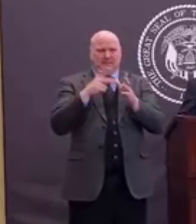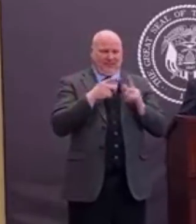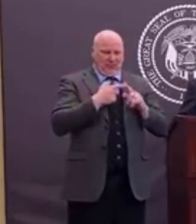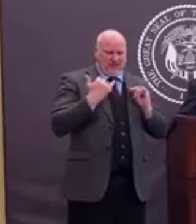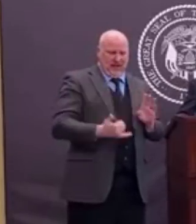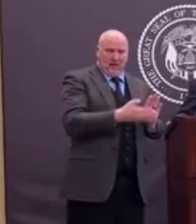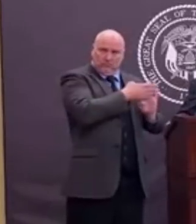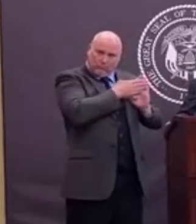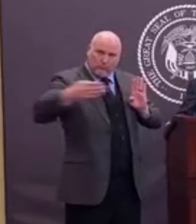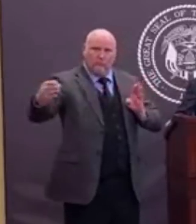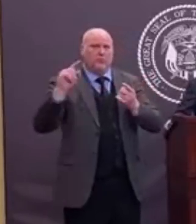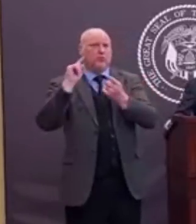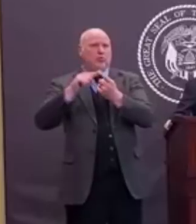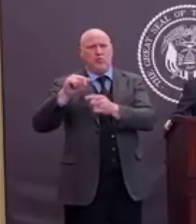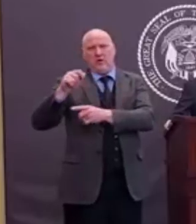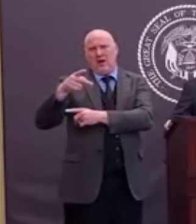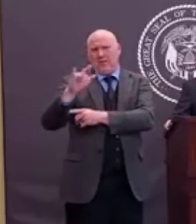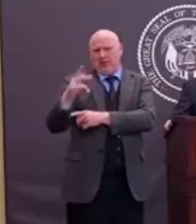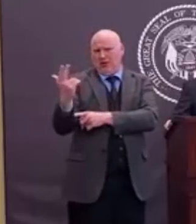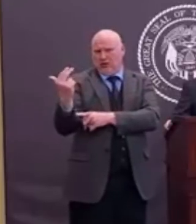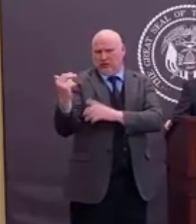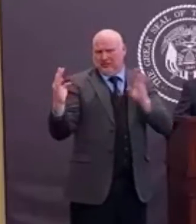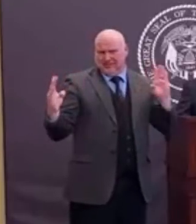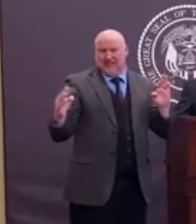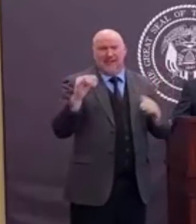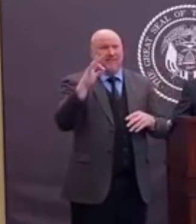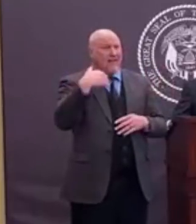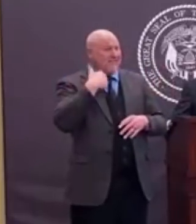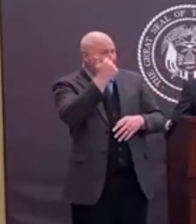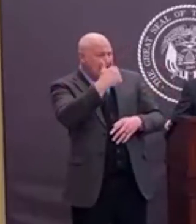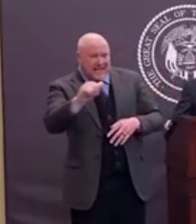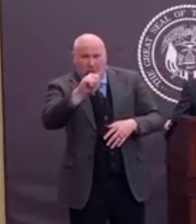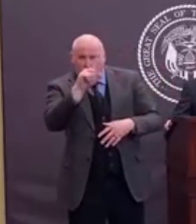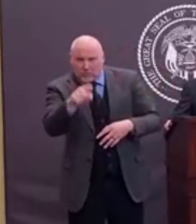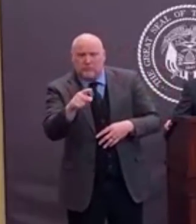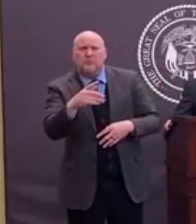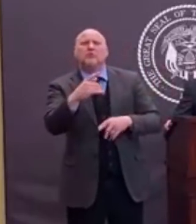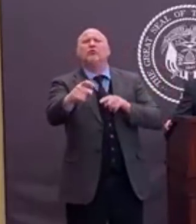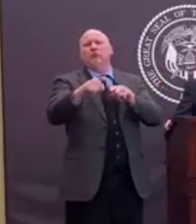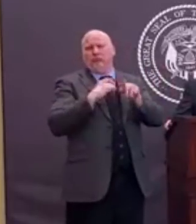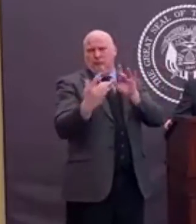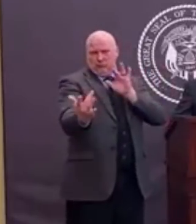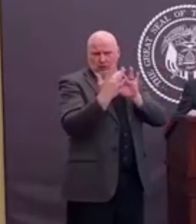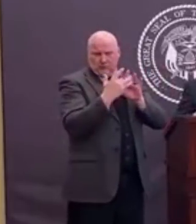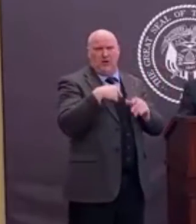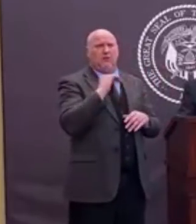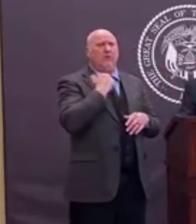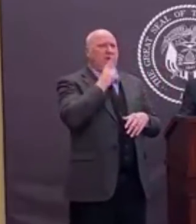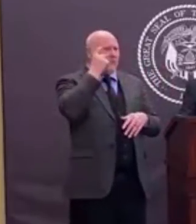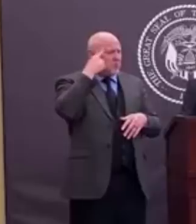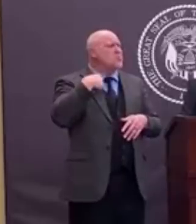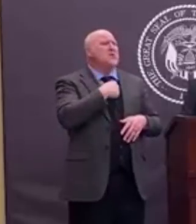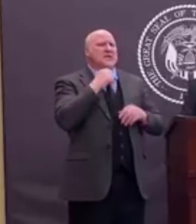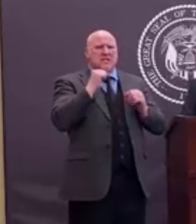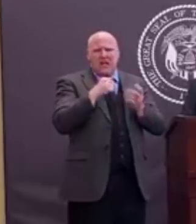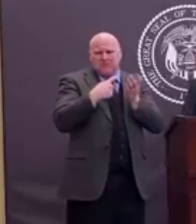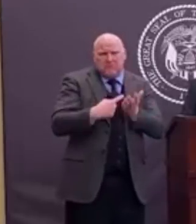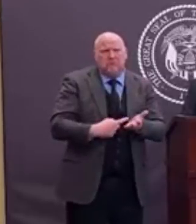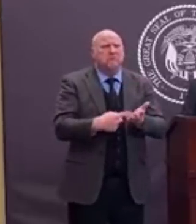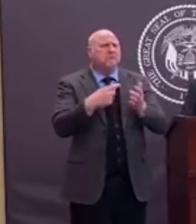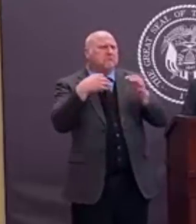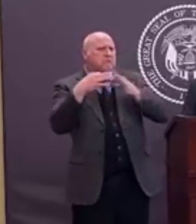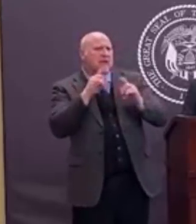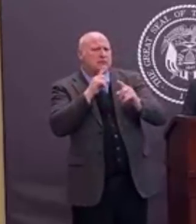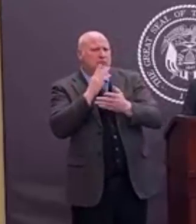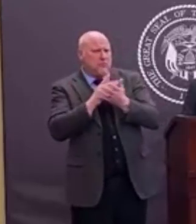everybody to follow them. If there's questions, give us a call. We're happy to work with you and explain them. again, we know that there's questions